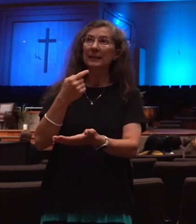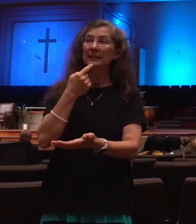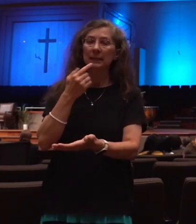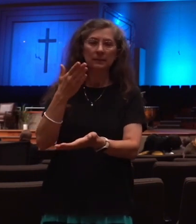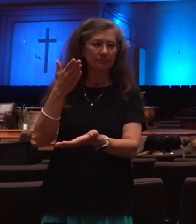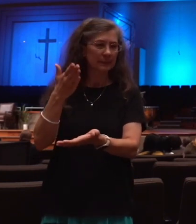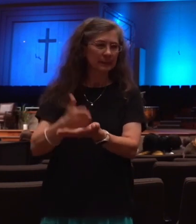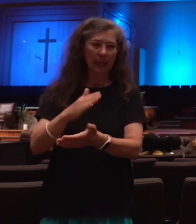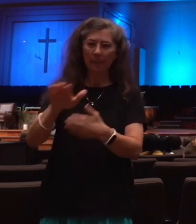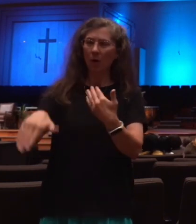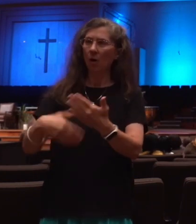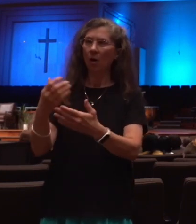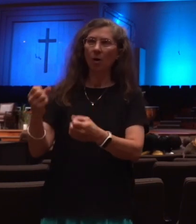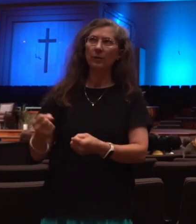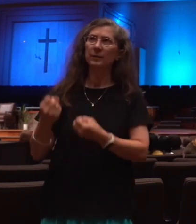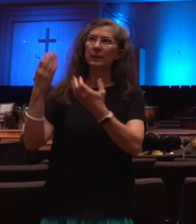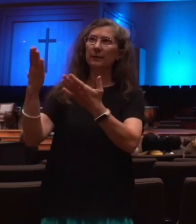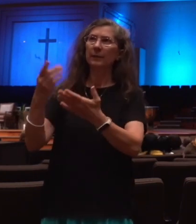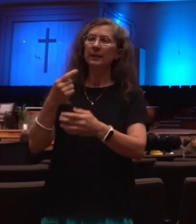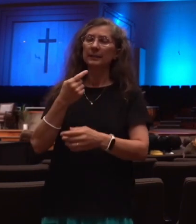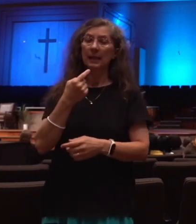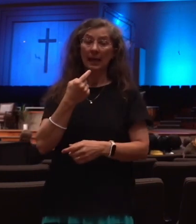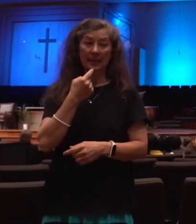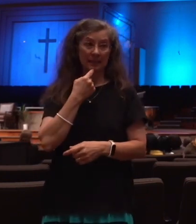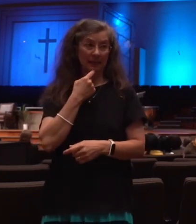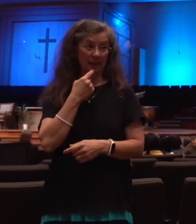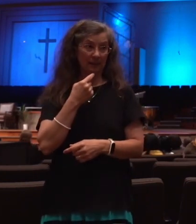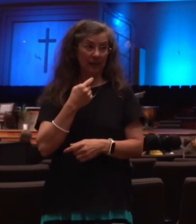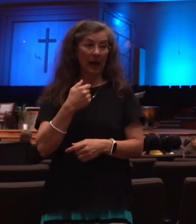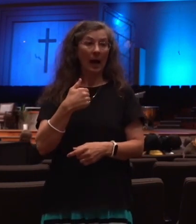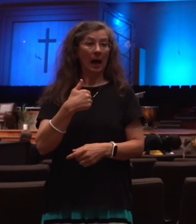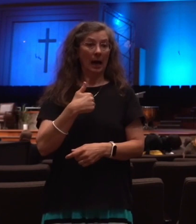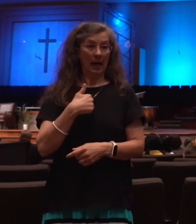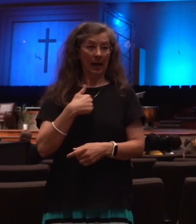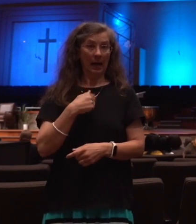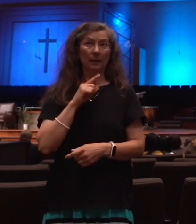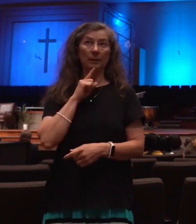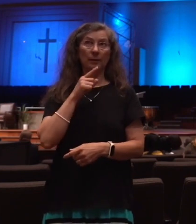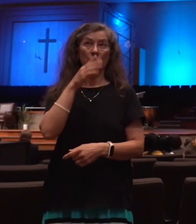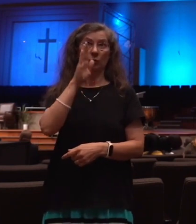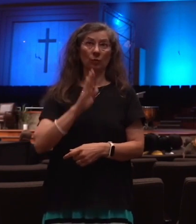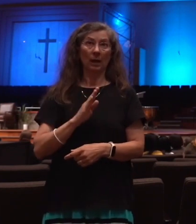claim that he is God. He is their Messiah.